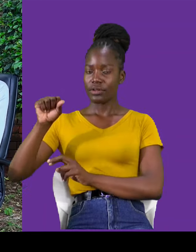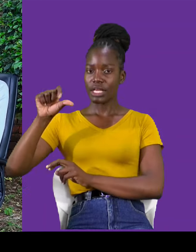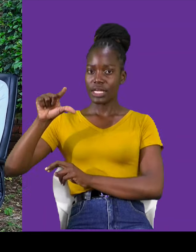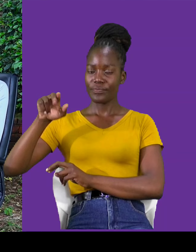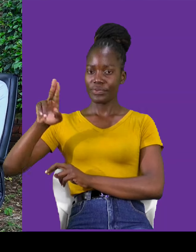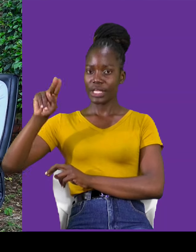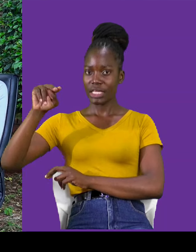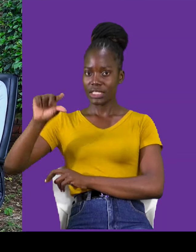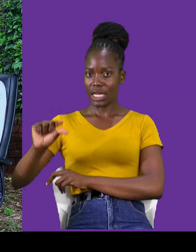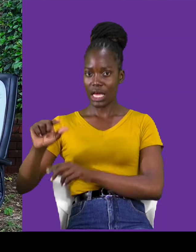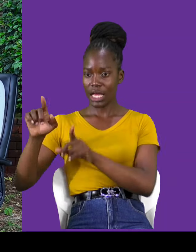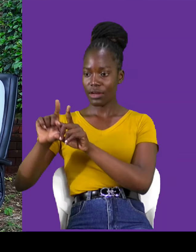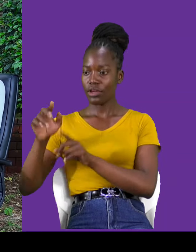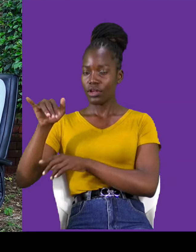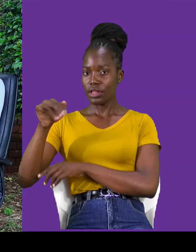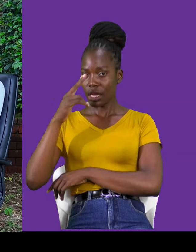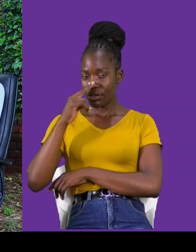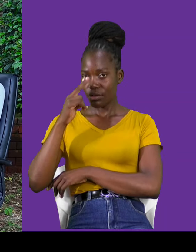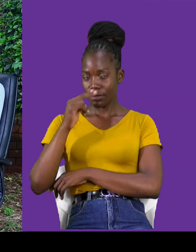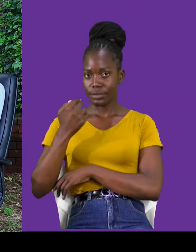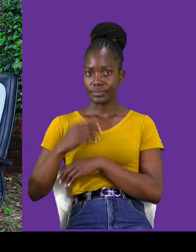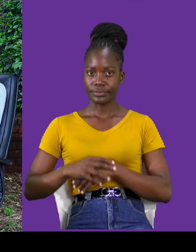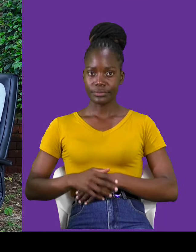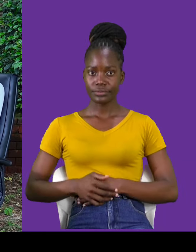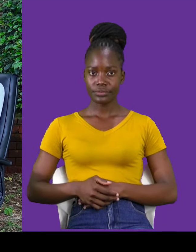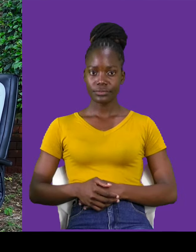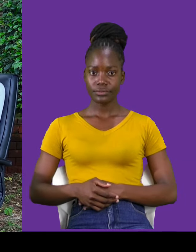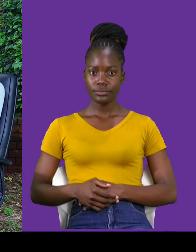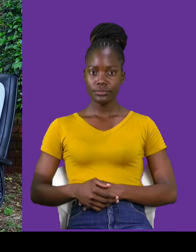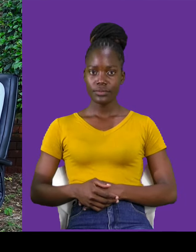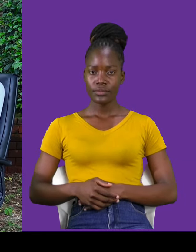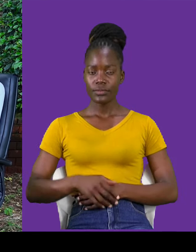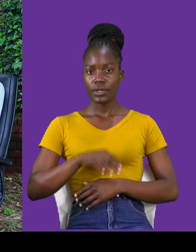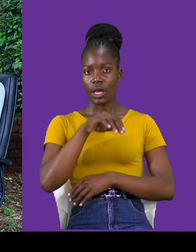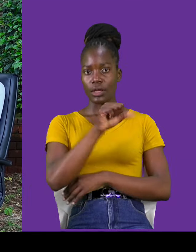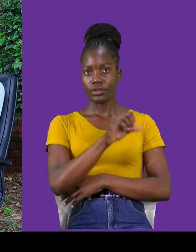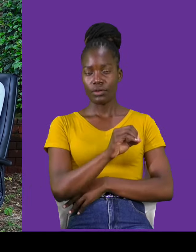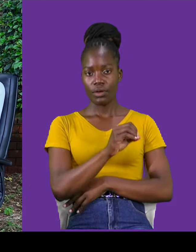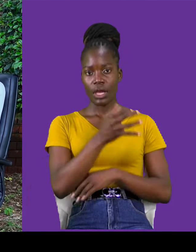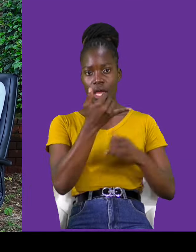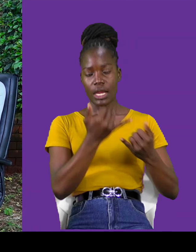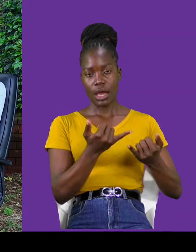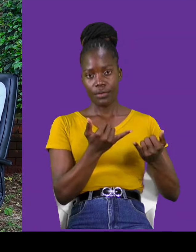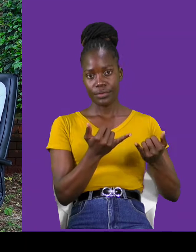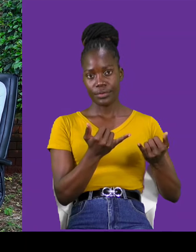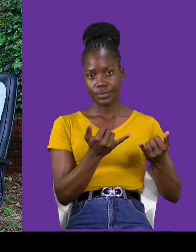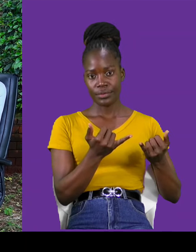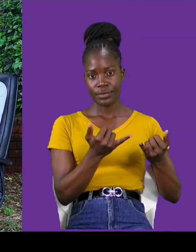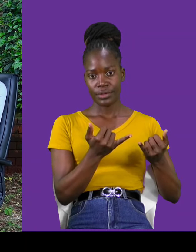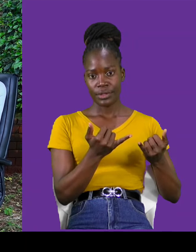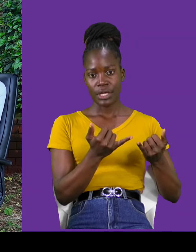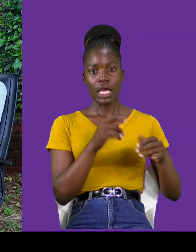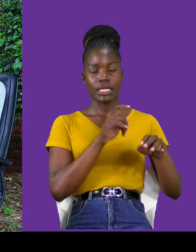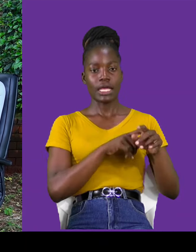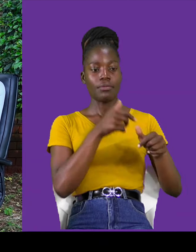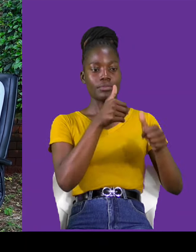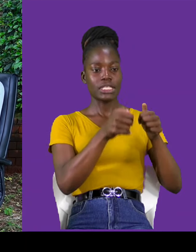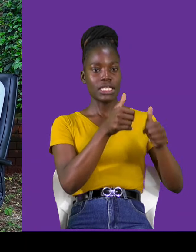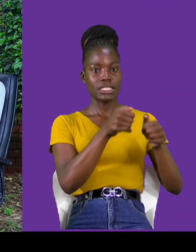those jokes, they just can't. So, now these take us to, when texting with this person, that means there's some